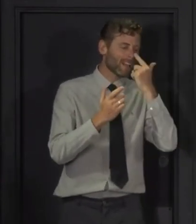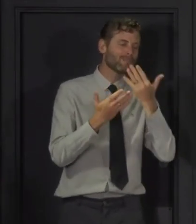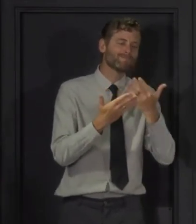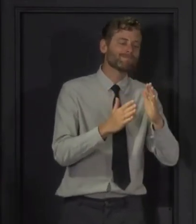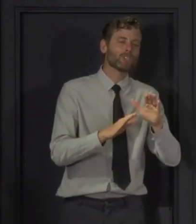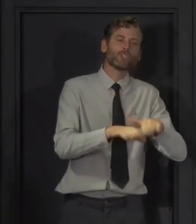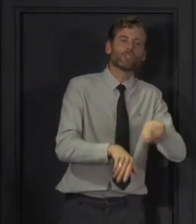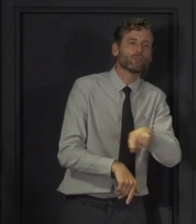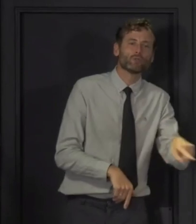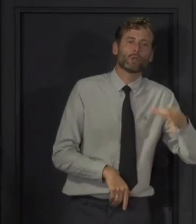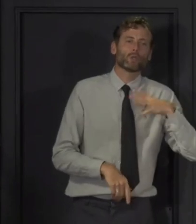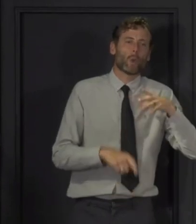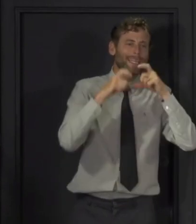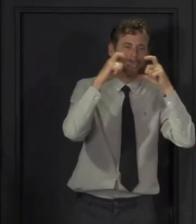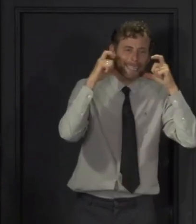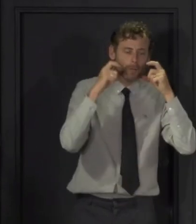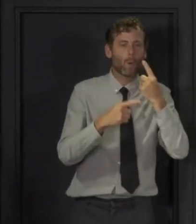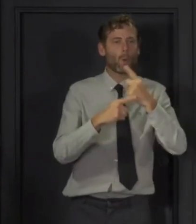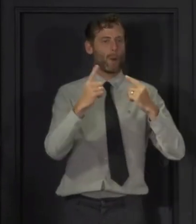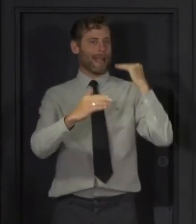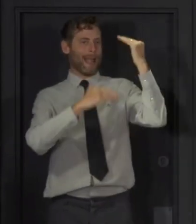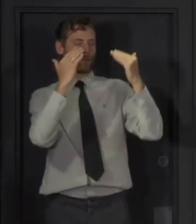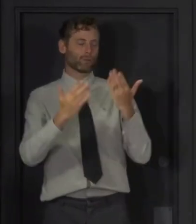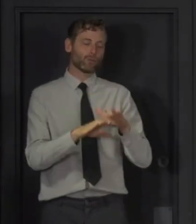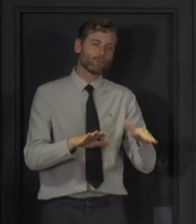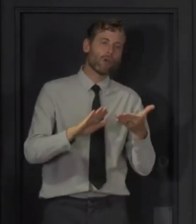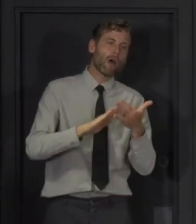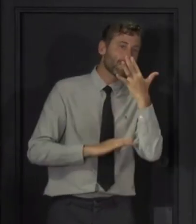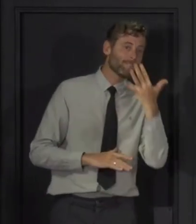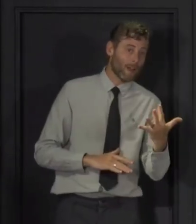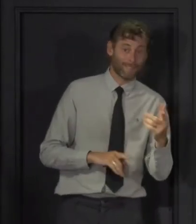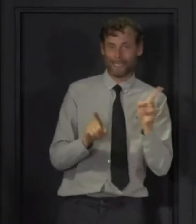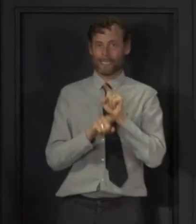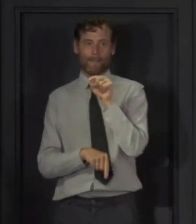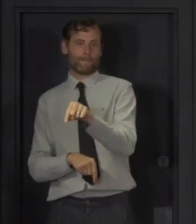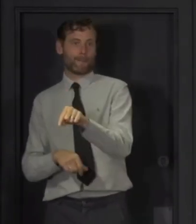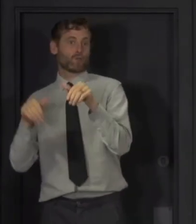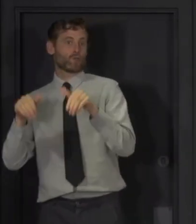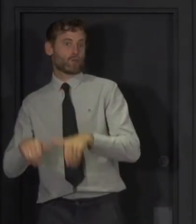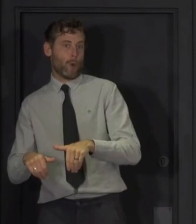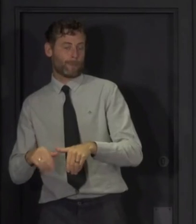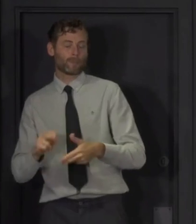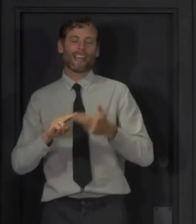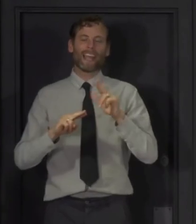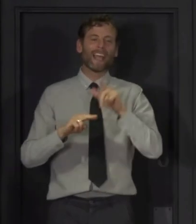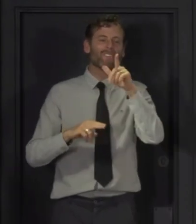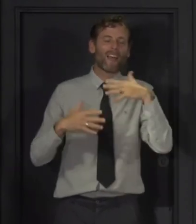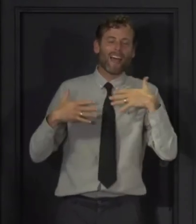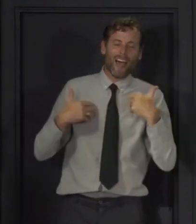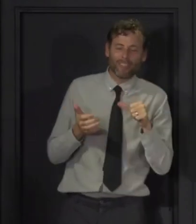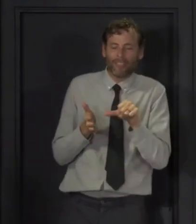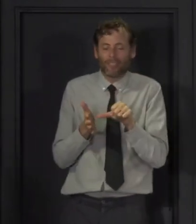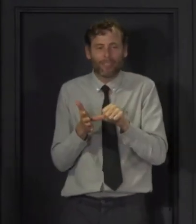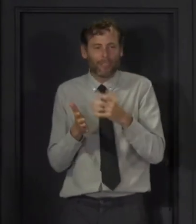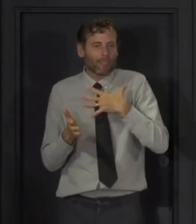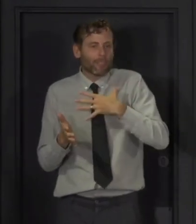face coverings will be mandatory. Now, let me be very clear. This is not a decision we've taken lately. It has taken us some time